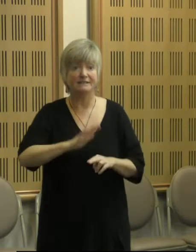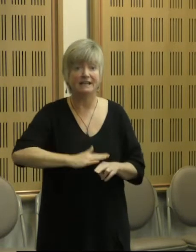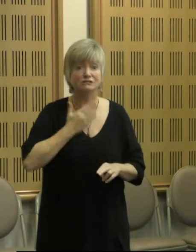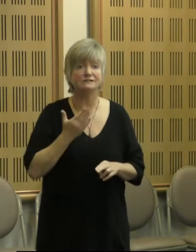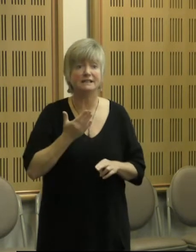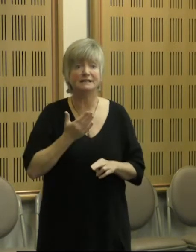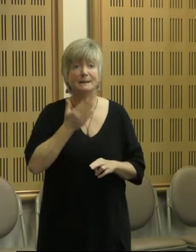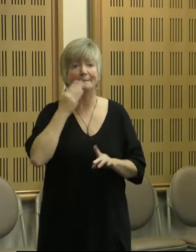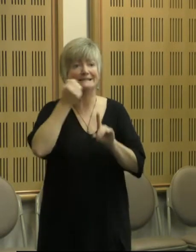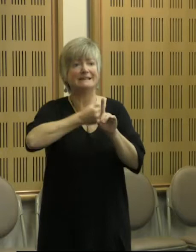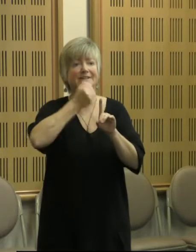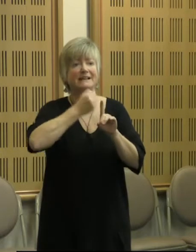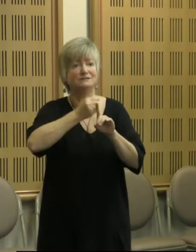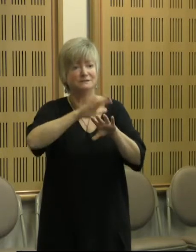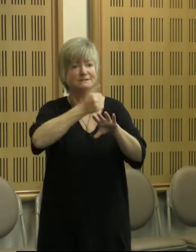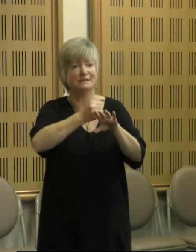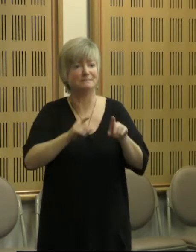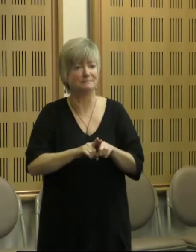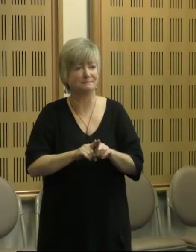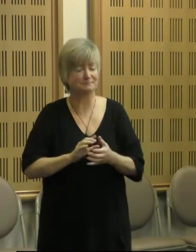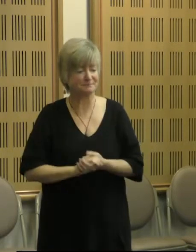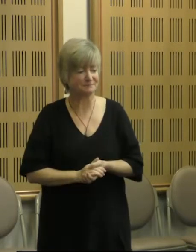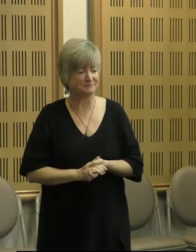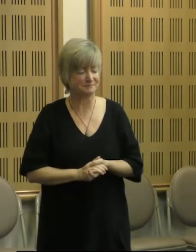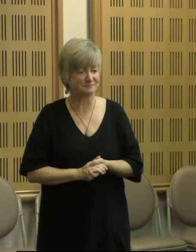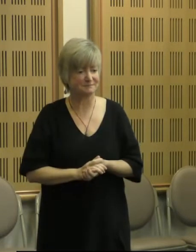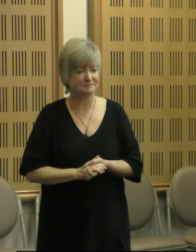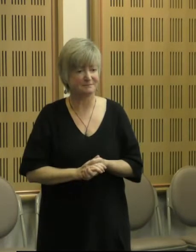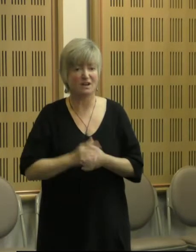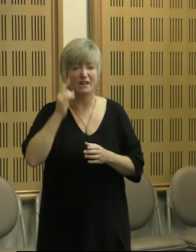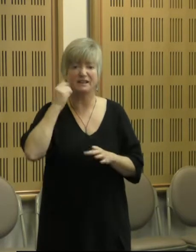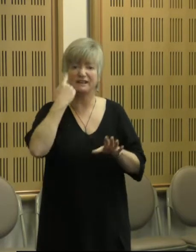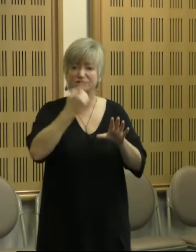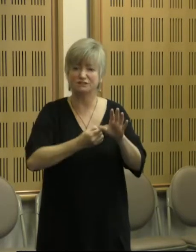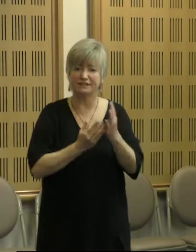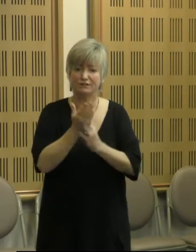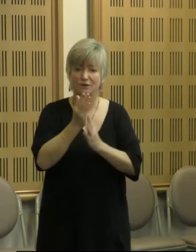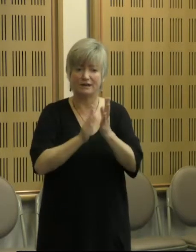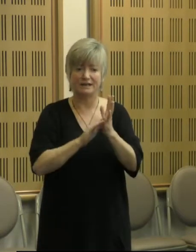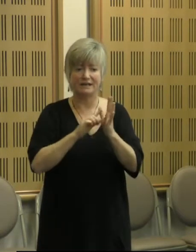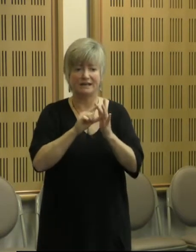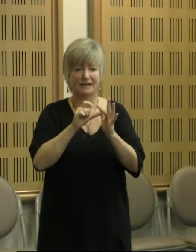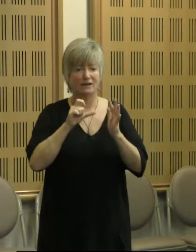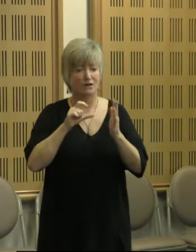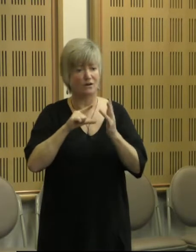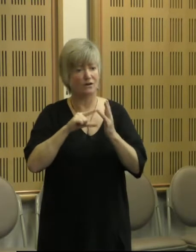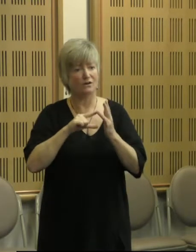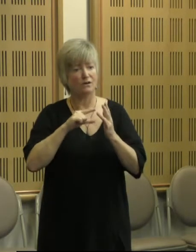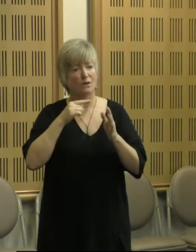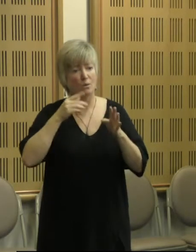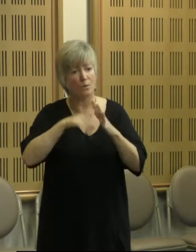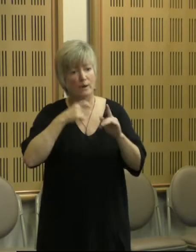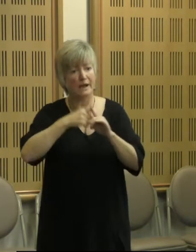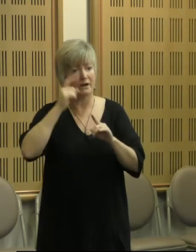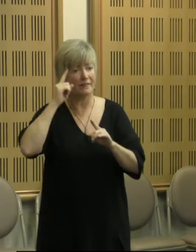please advocate for that as well. And I think even during NAIDOC week next year will be a really good thing to do as well, to really